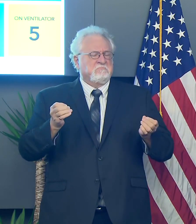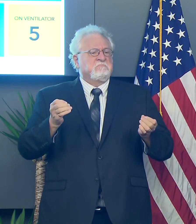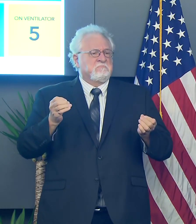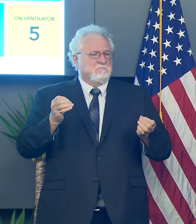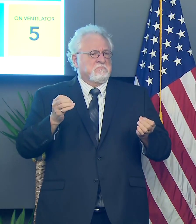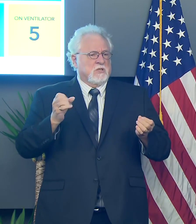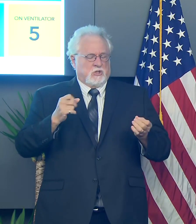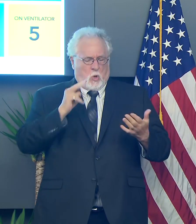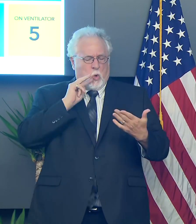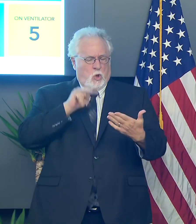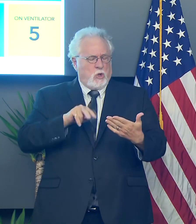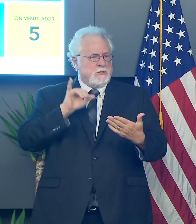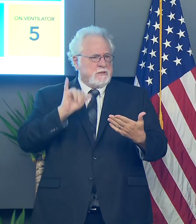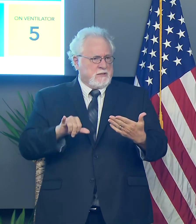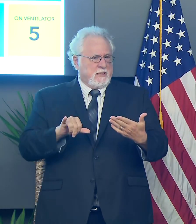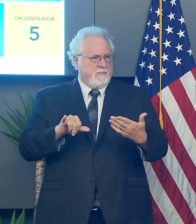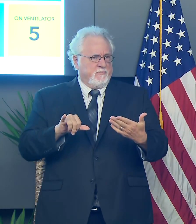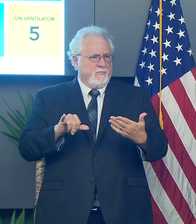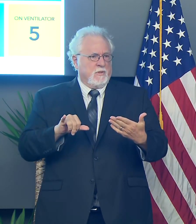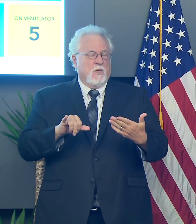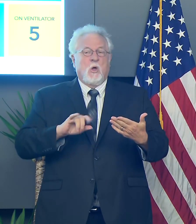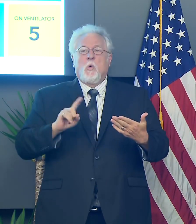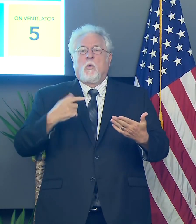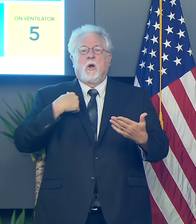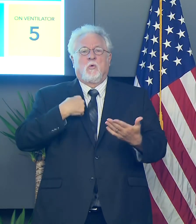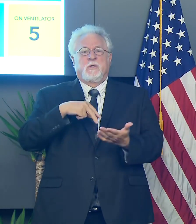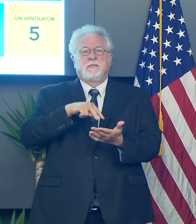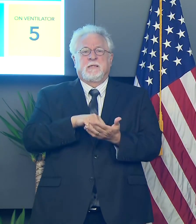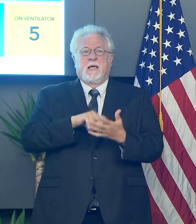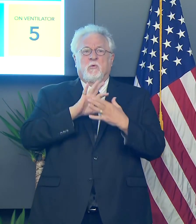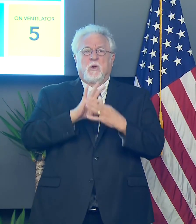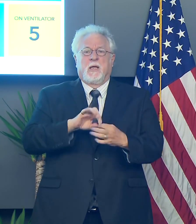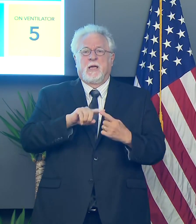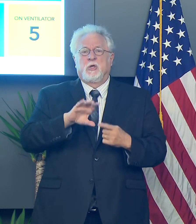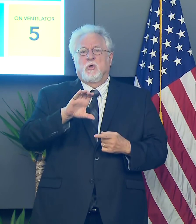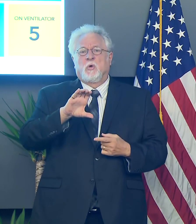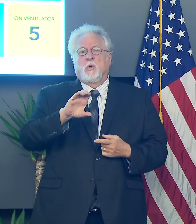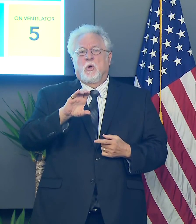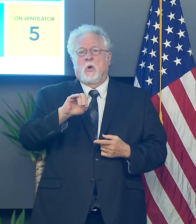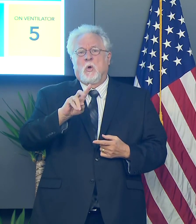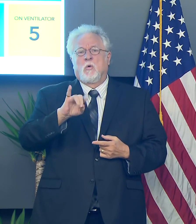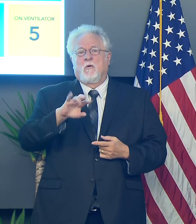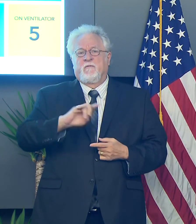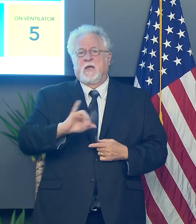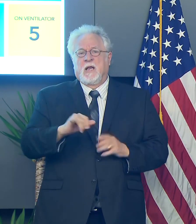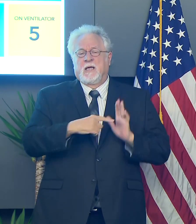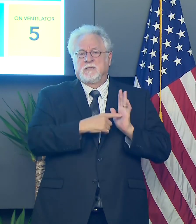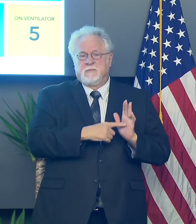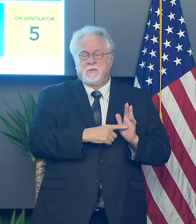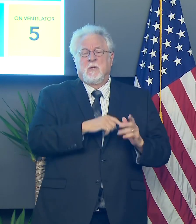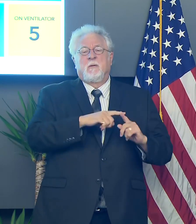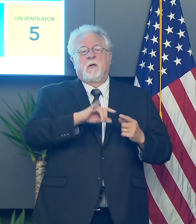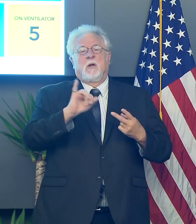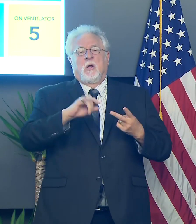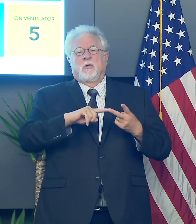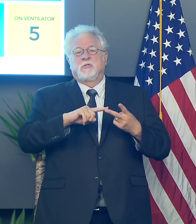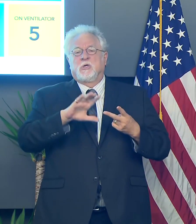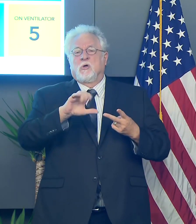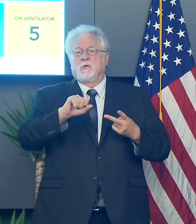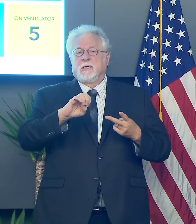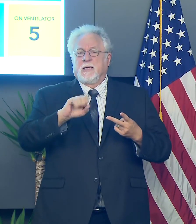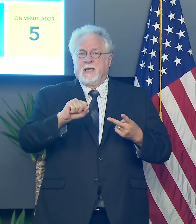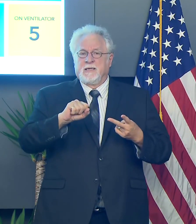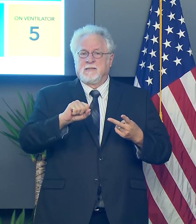are the things that we're going to look at. Where are we as it relates to COVID-like symptoms, uh, but also cases,